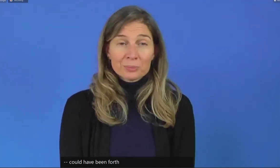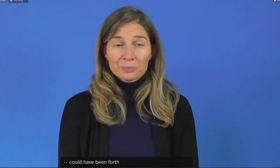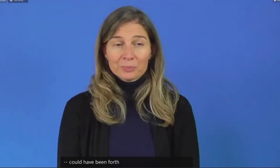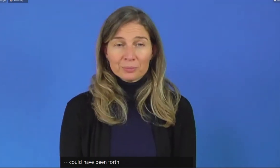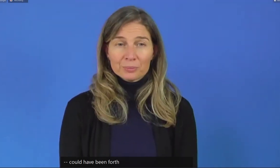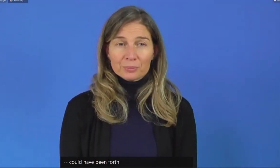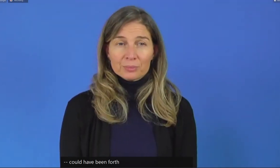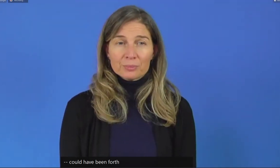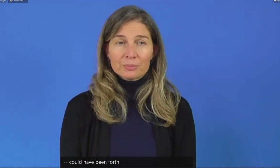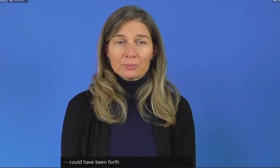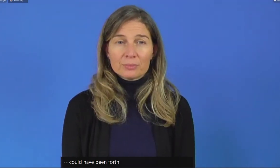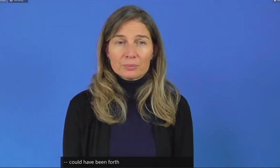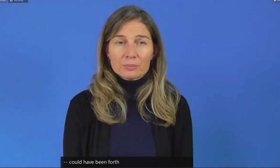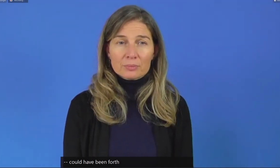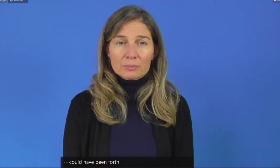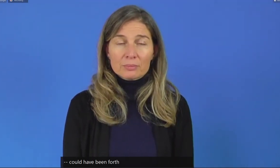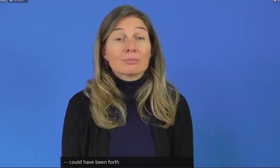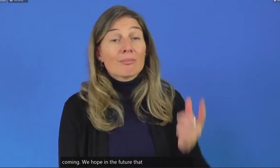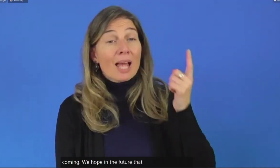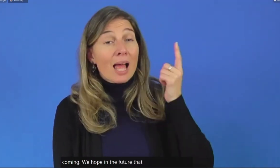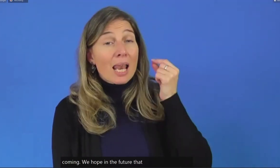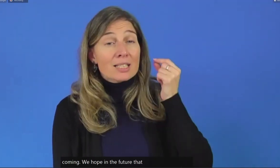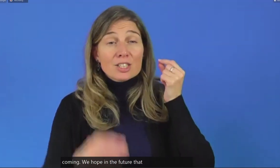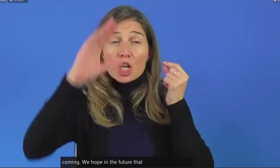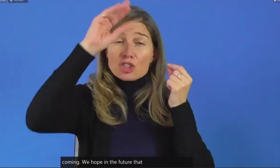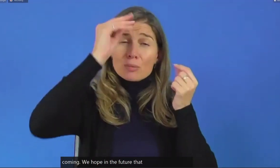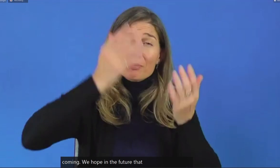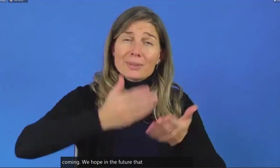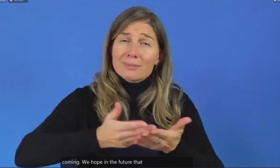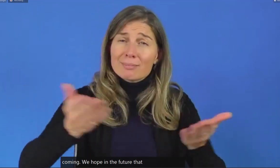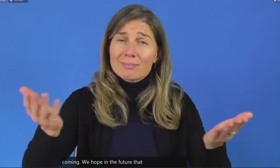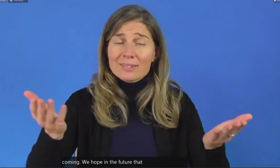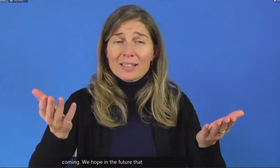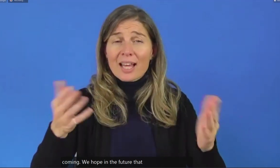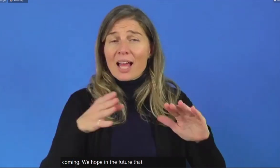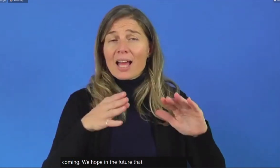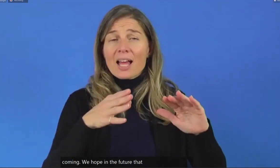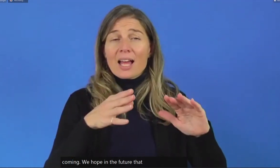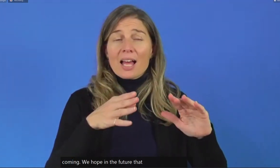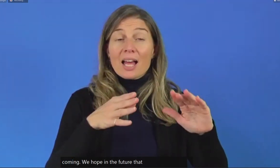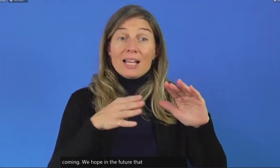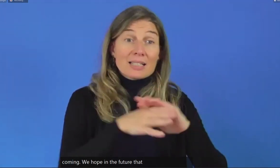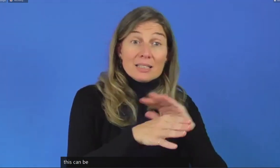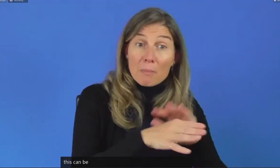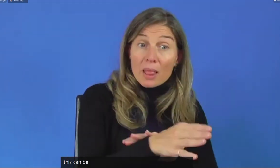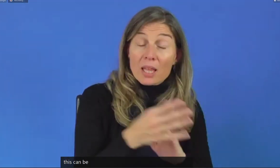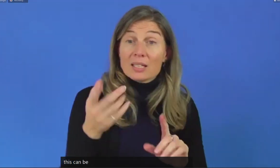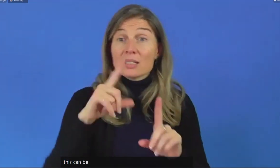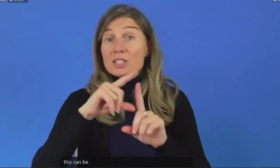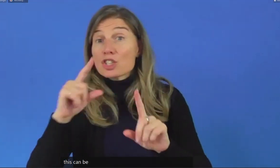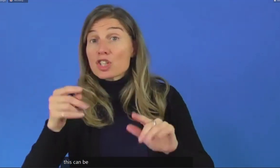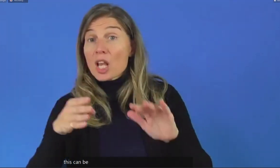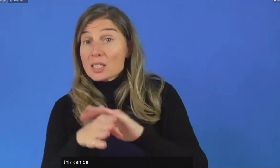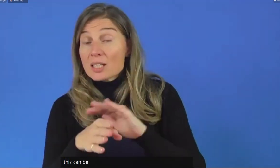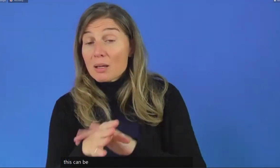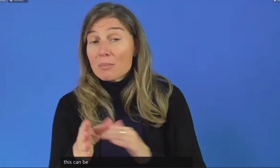Ladies and gentlemen, this is accessibility is and digital accessibility is something which we